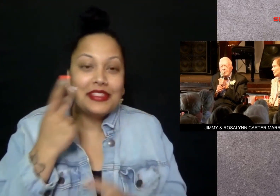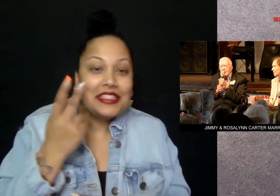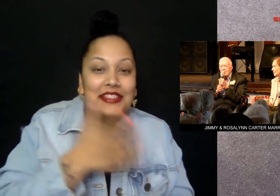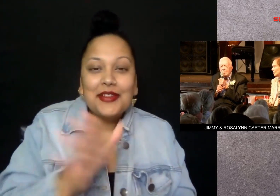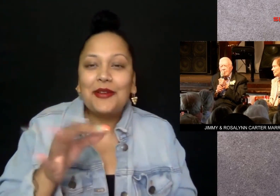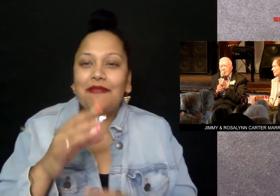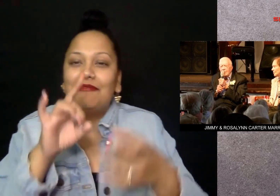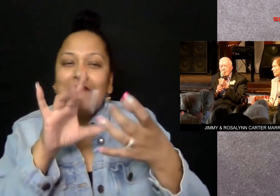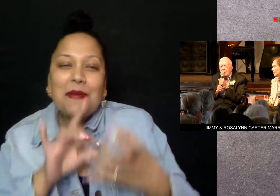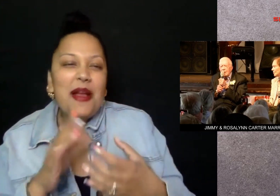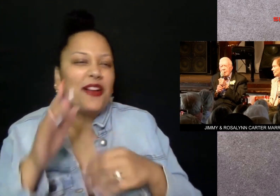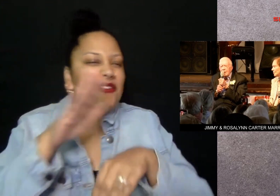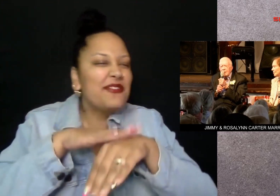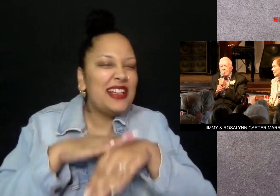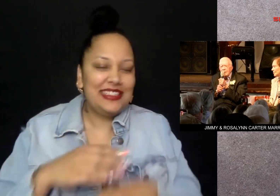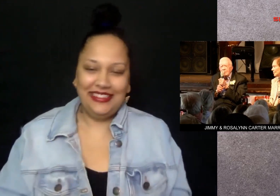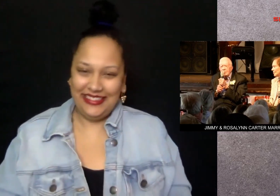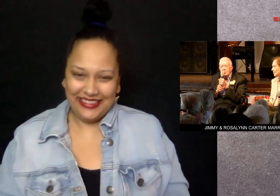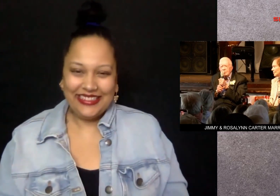I would love to hear your feedback and your advice